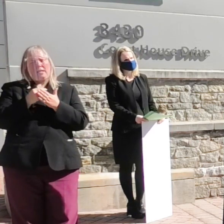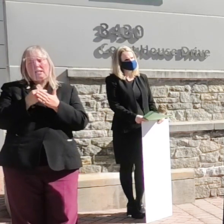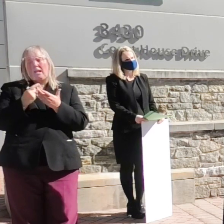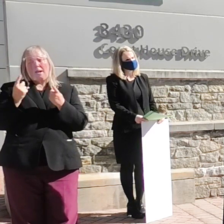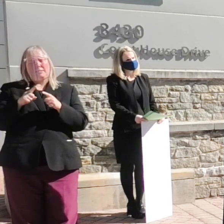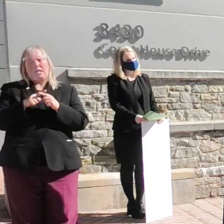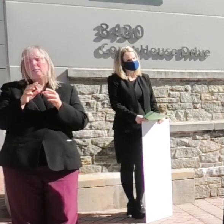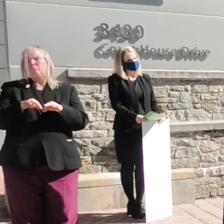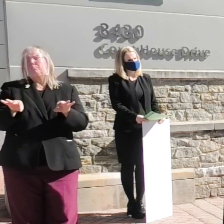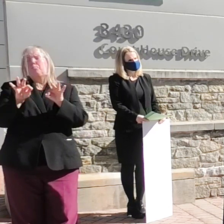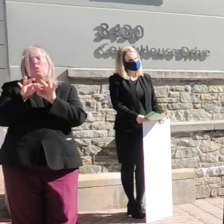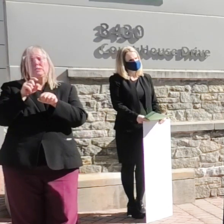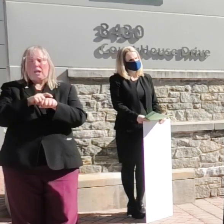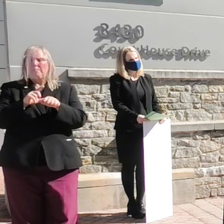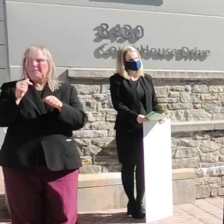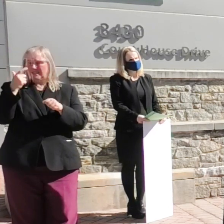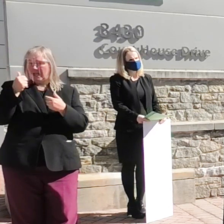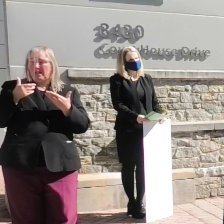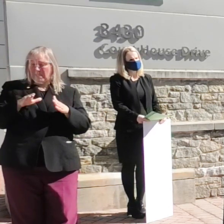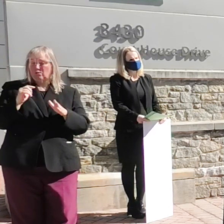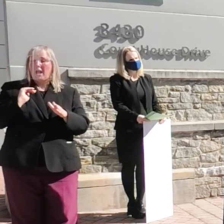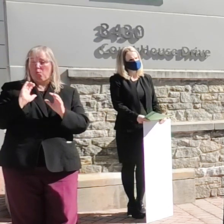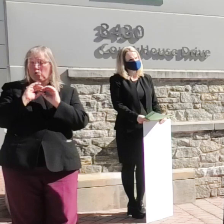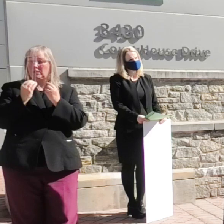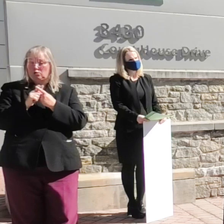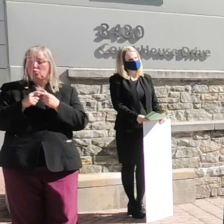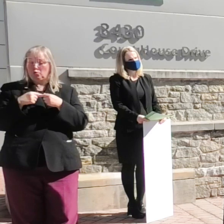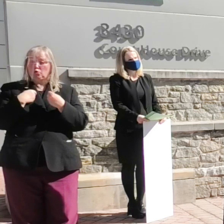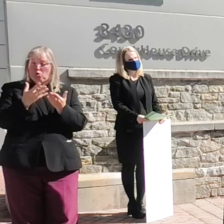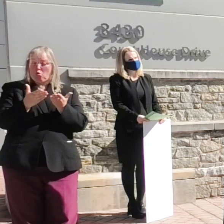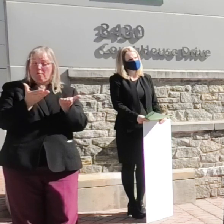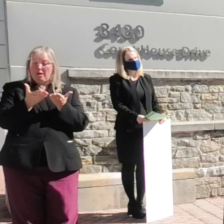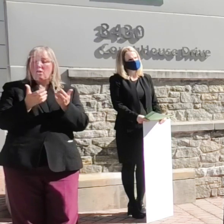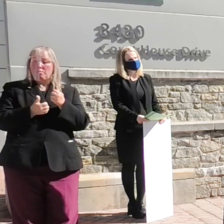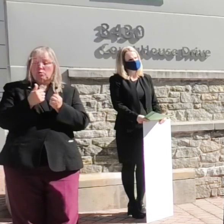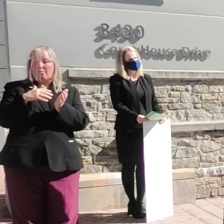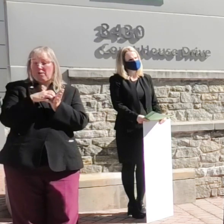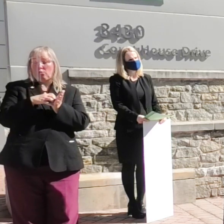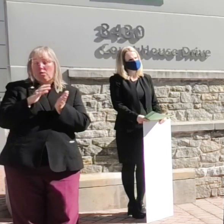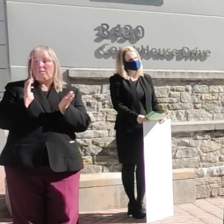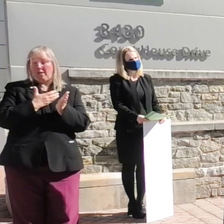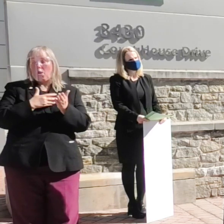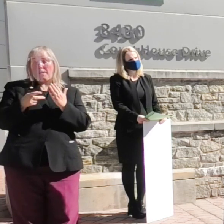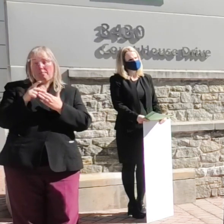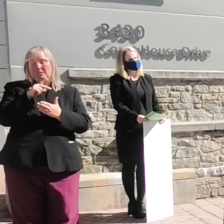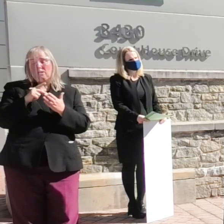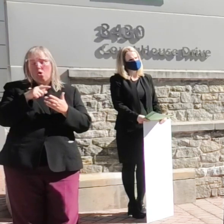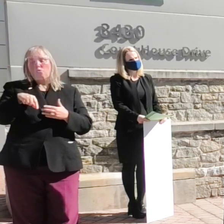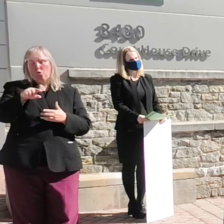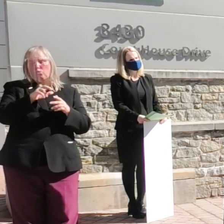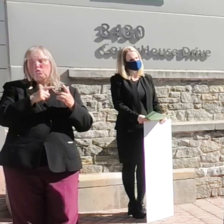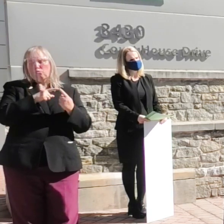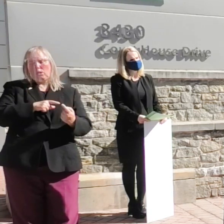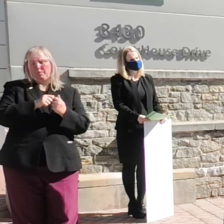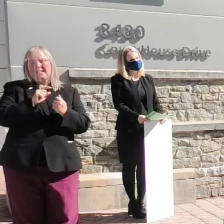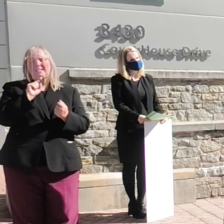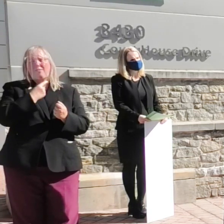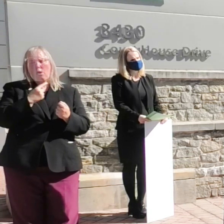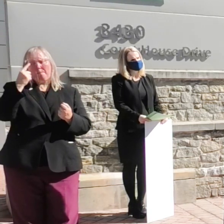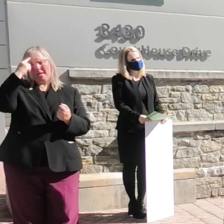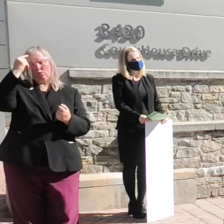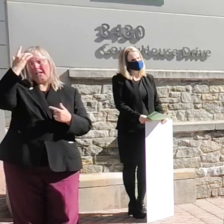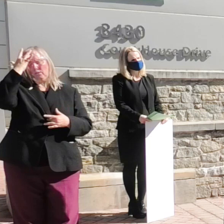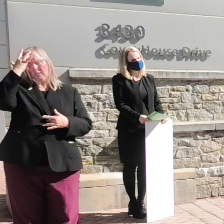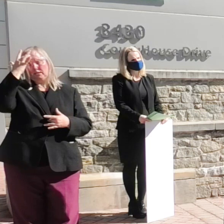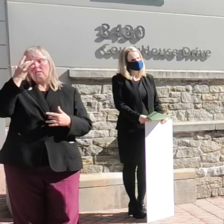allow our organization to serve the most vulnerable of our population, those struggling with severe mental illness and those that may be at